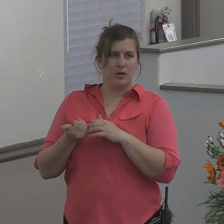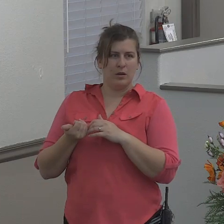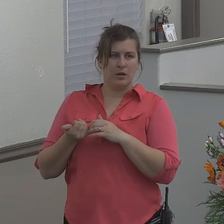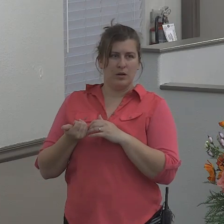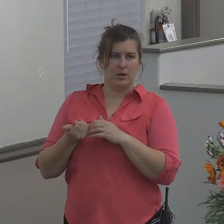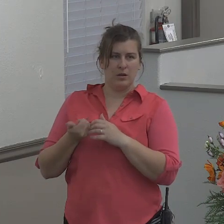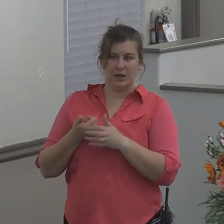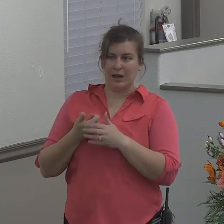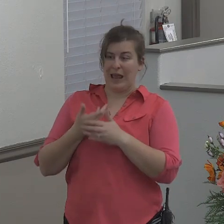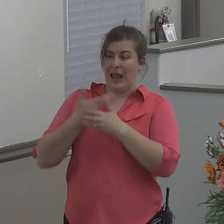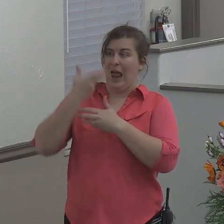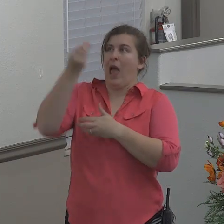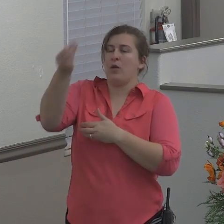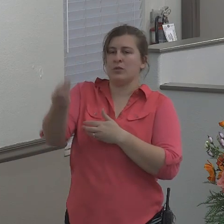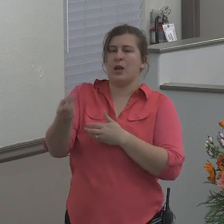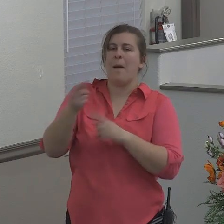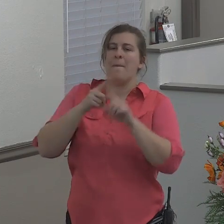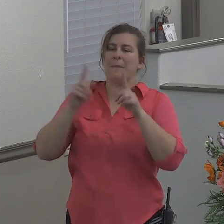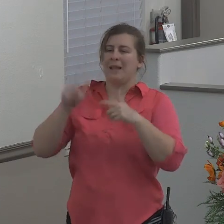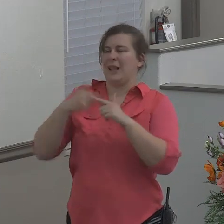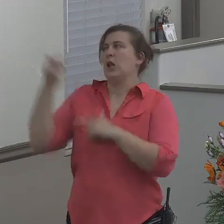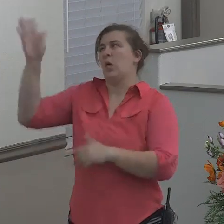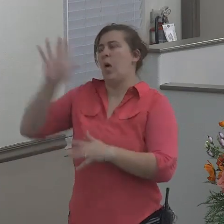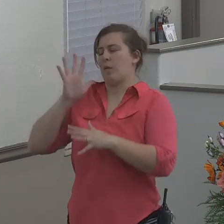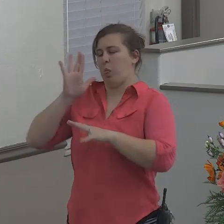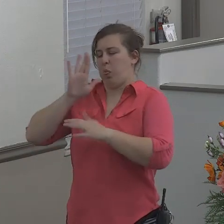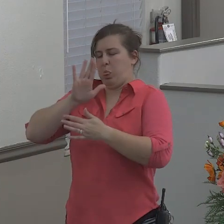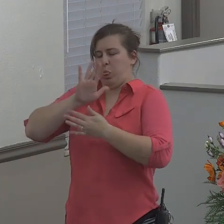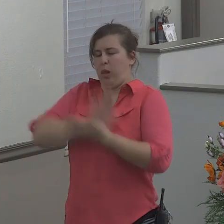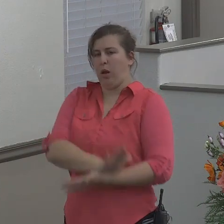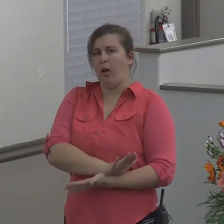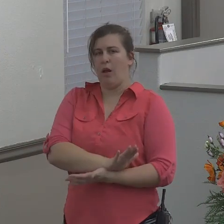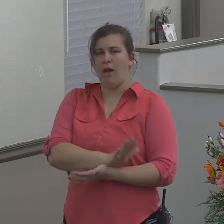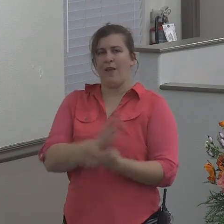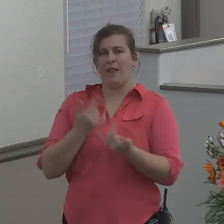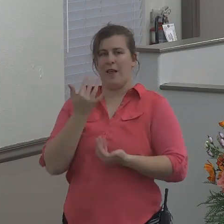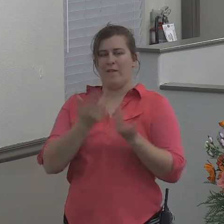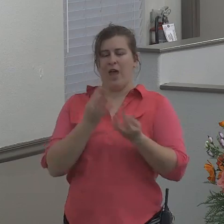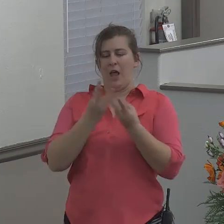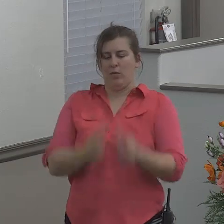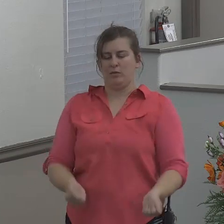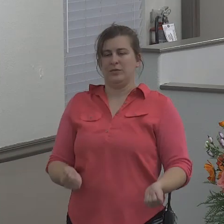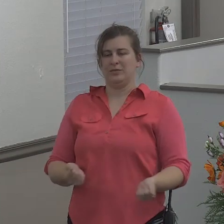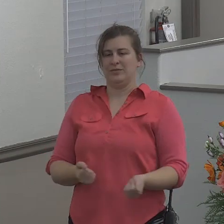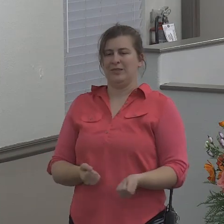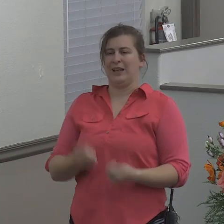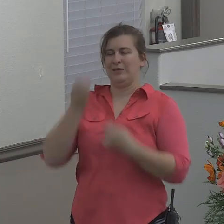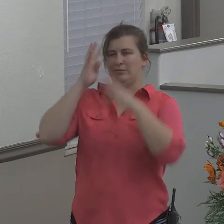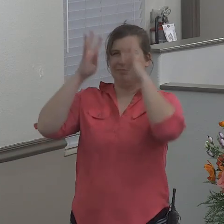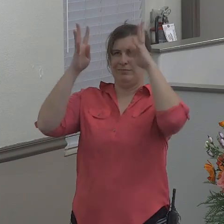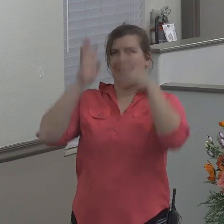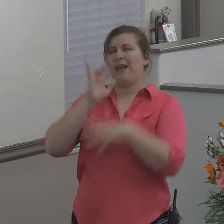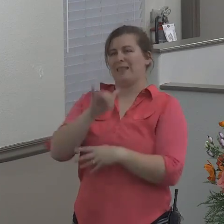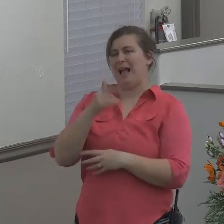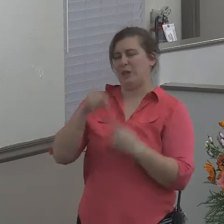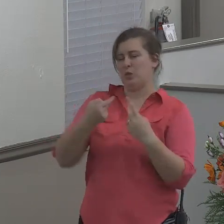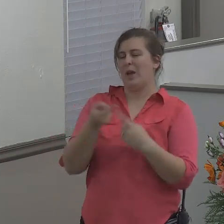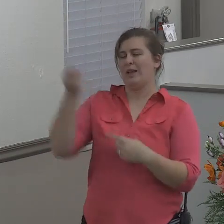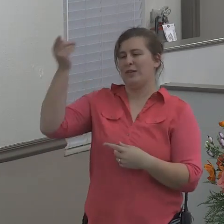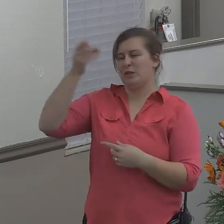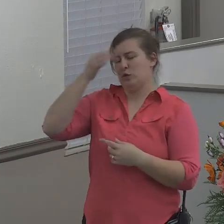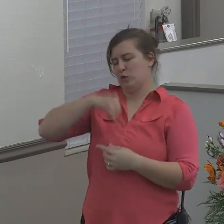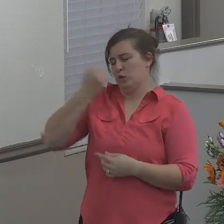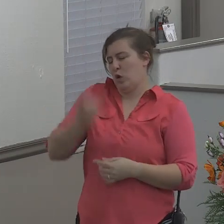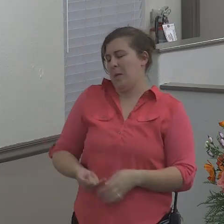And he's in complete darkness and I imagine that's when Jonah decided he was going to turn and